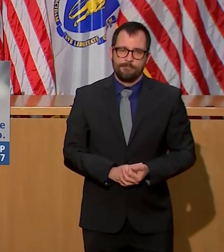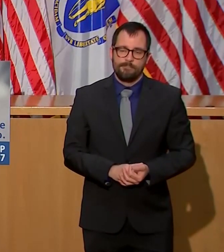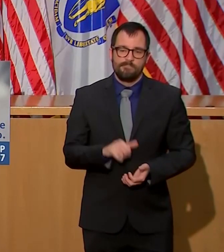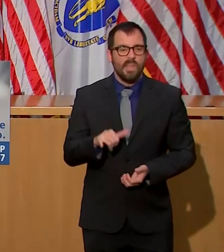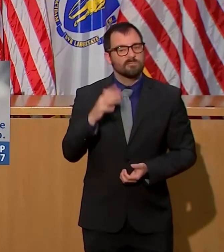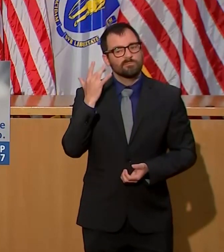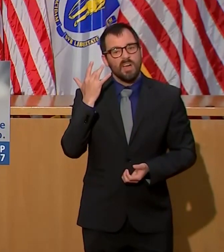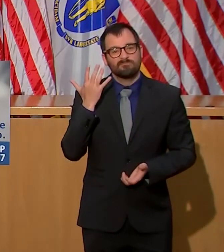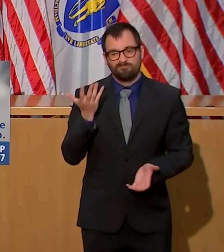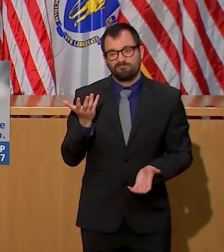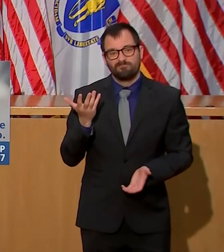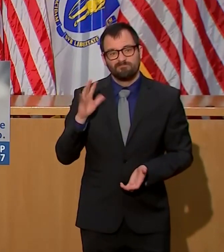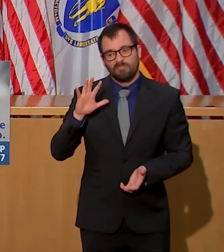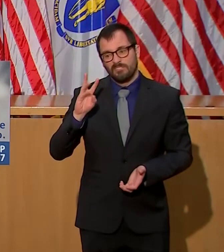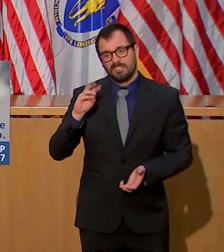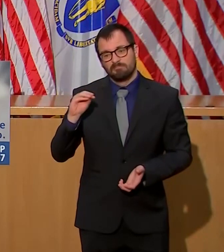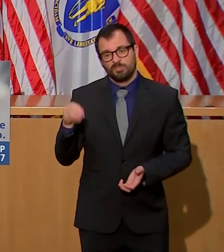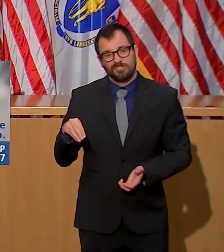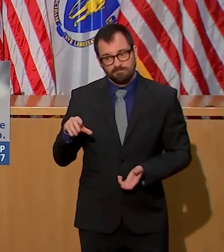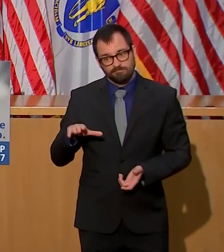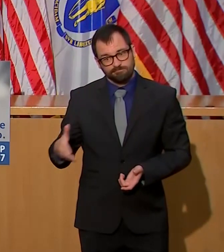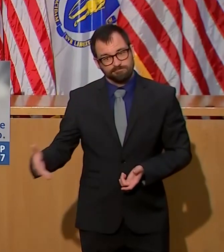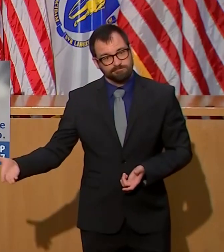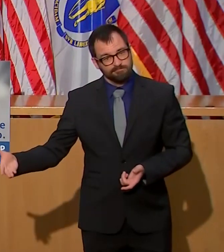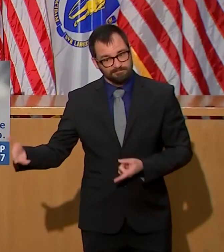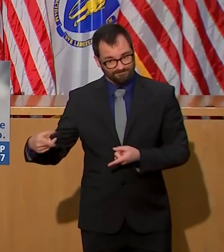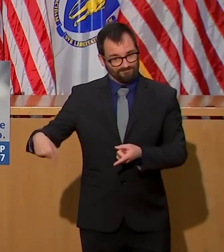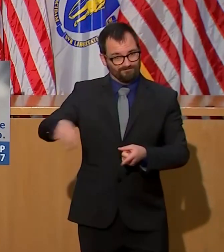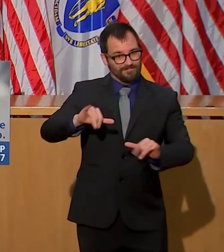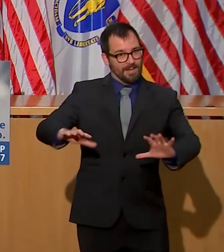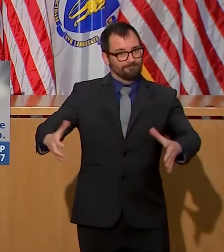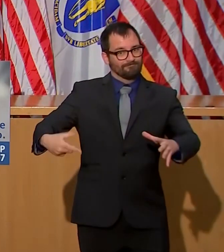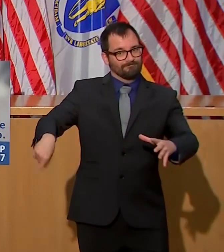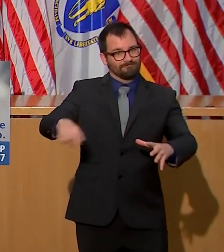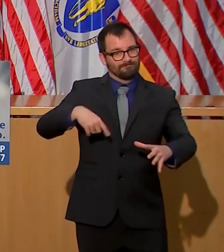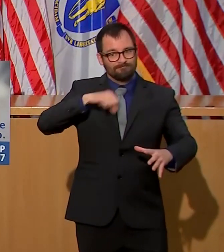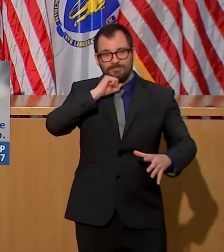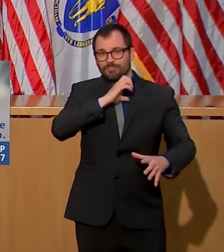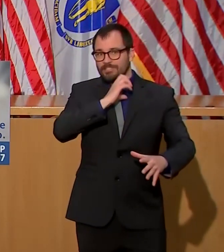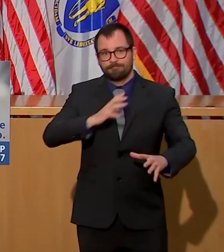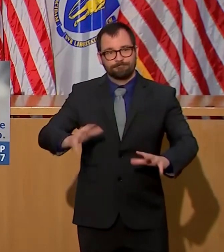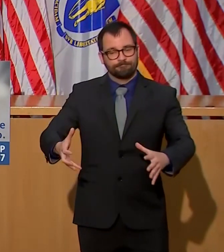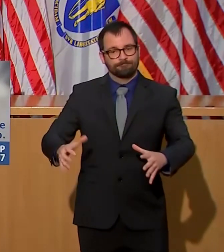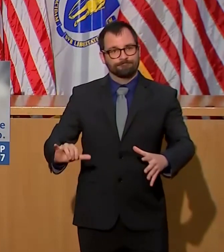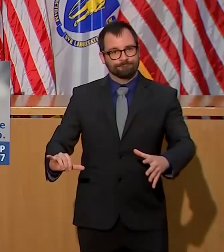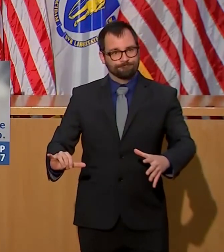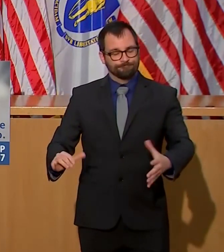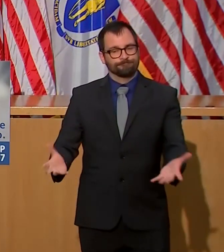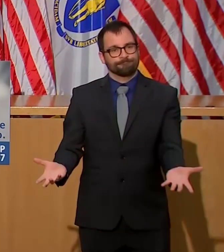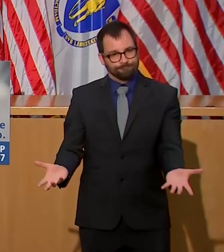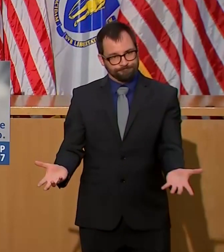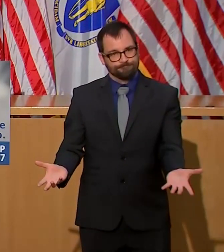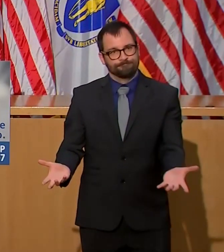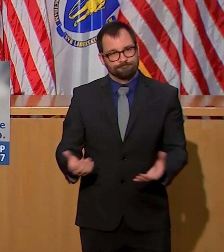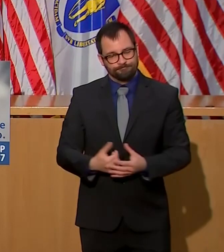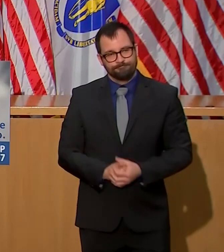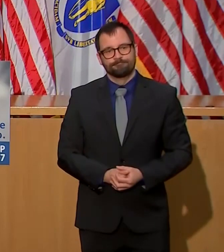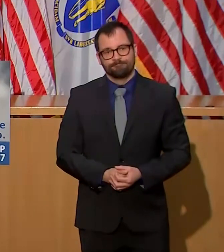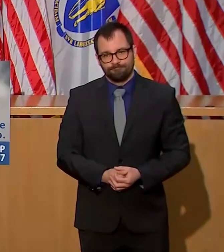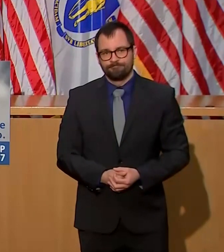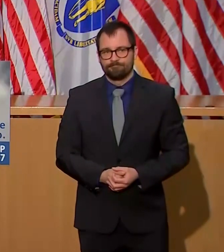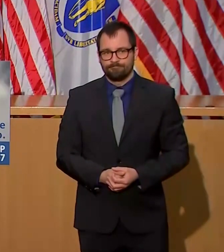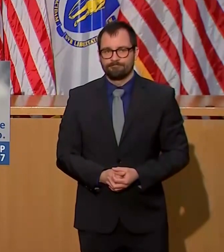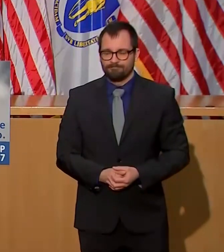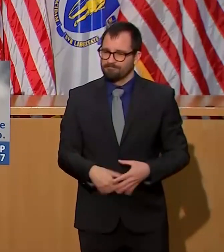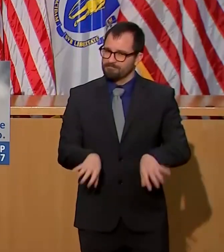working with our colleagues in the long-term care industry to ensure that we're taking all the necessary precautions and providing the resources